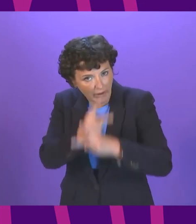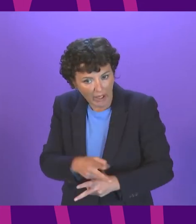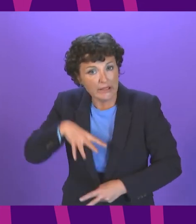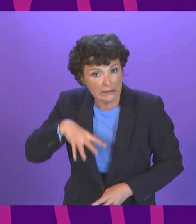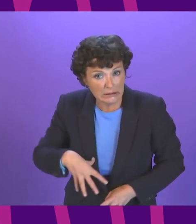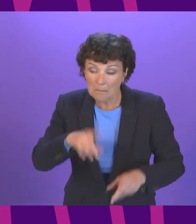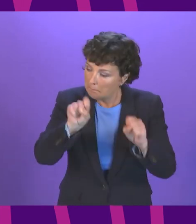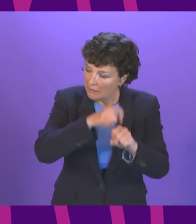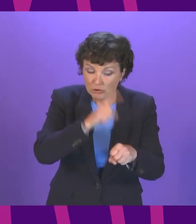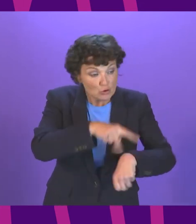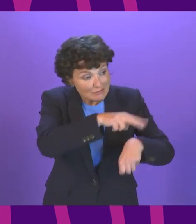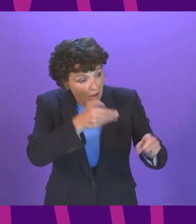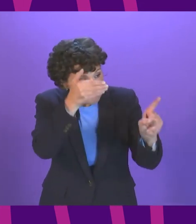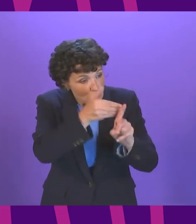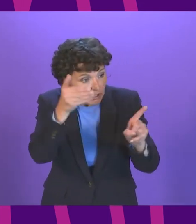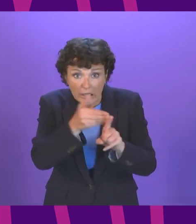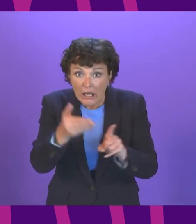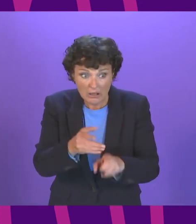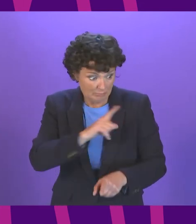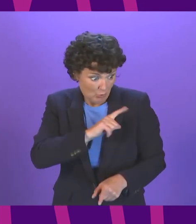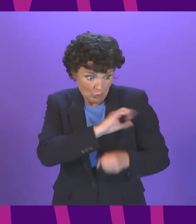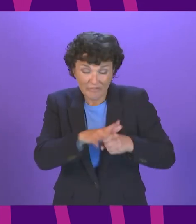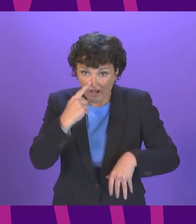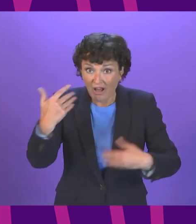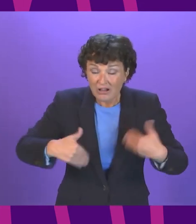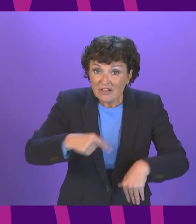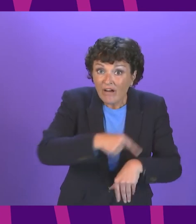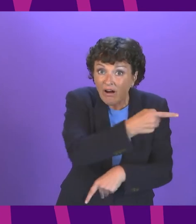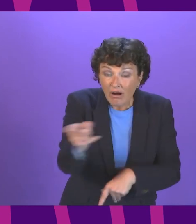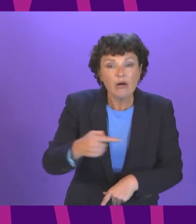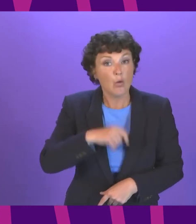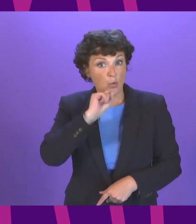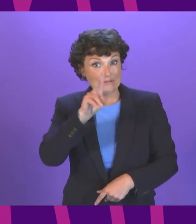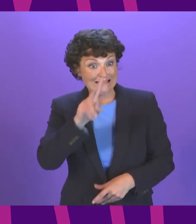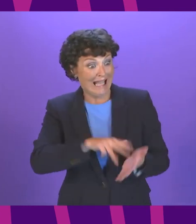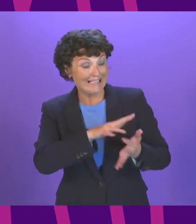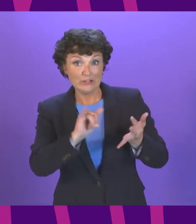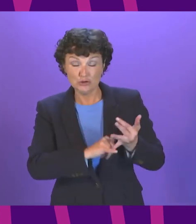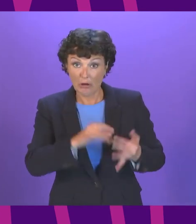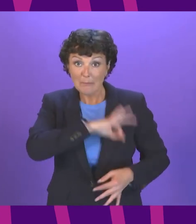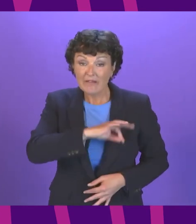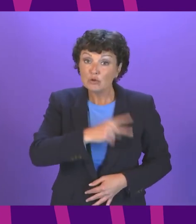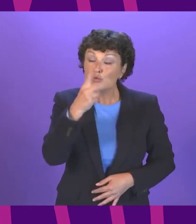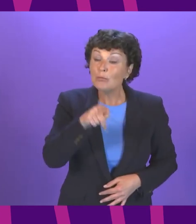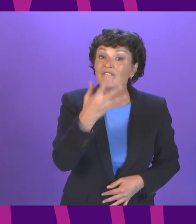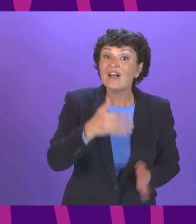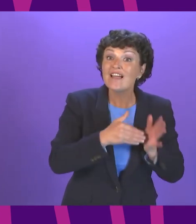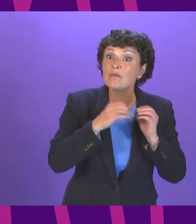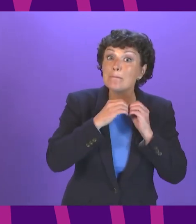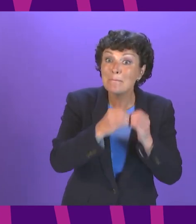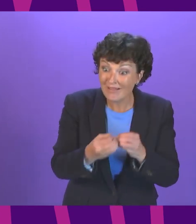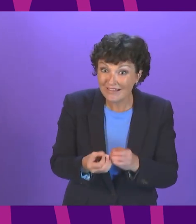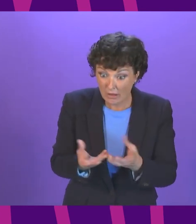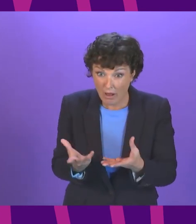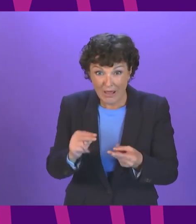given the toll the pandemic has had on them on health we'll see the NHS benefit from 2.5 billion increase over the term of this parliament